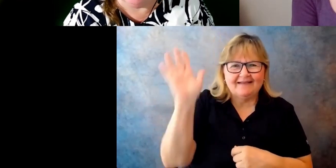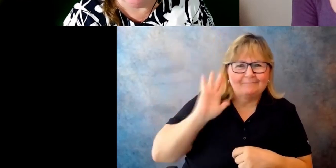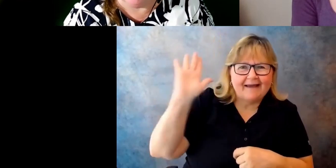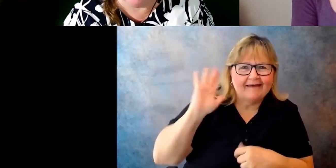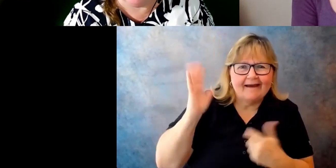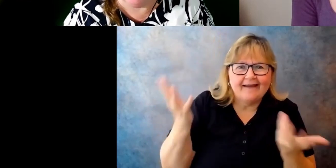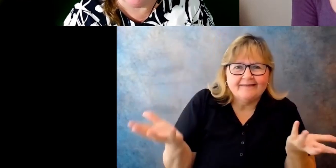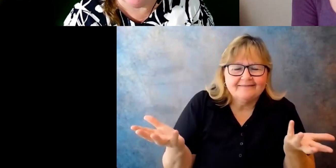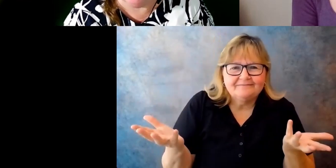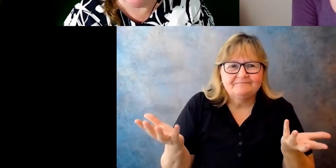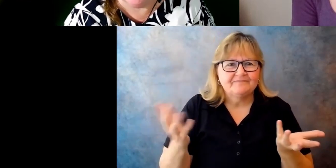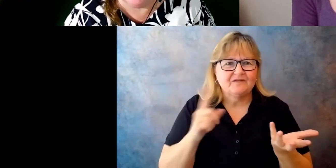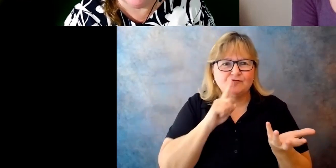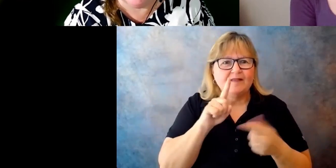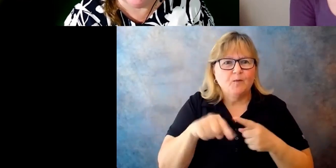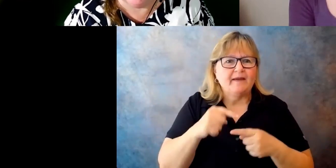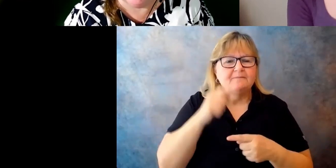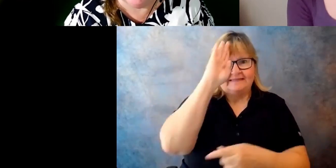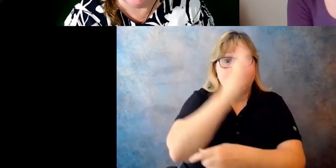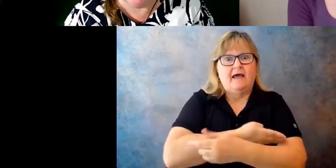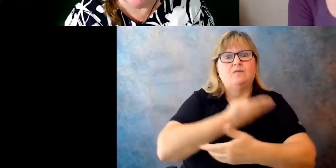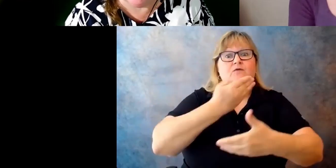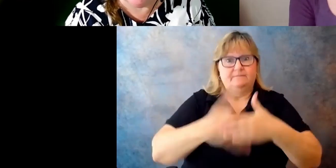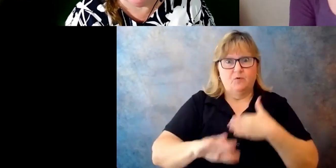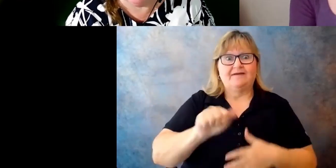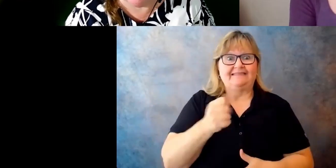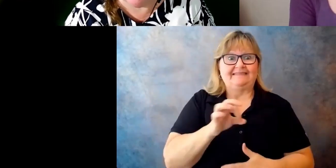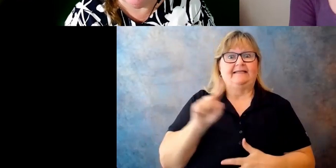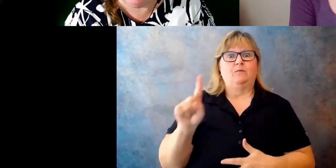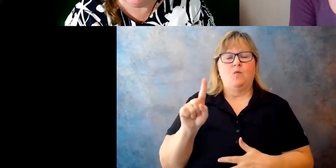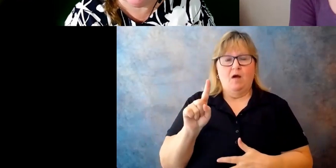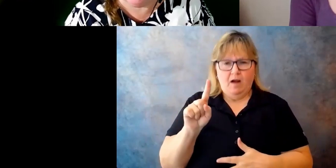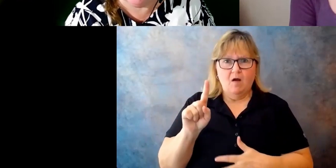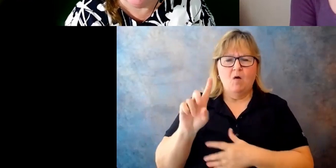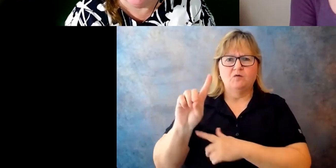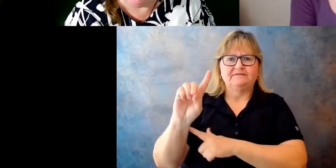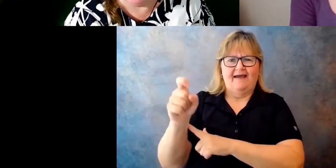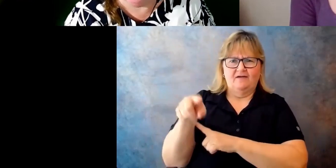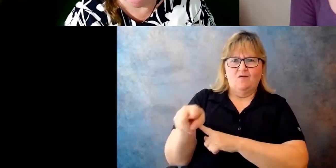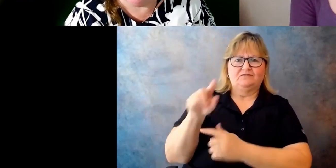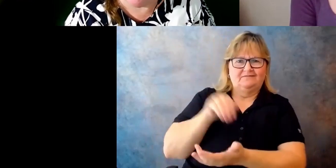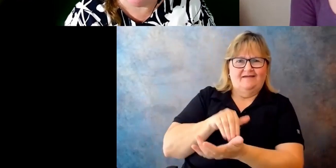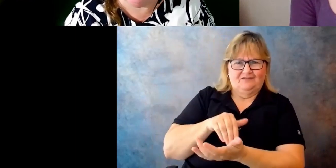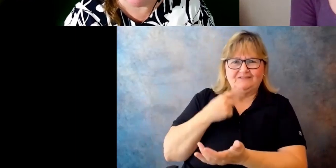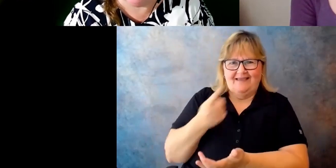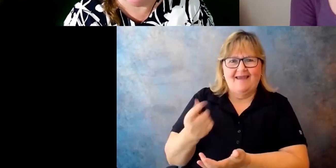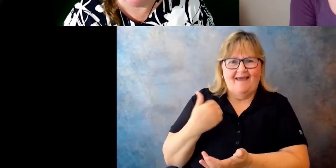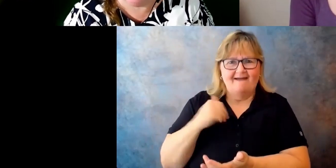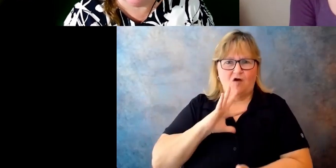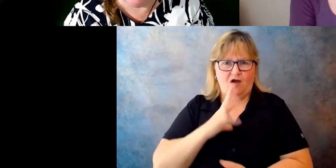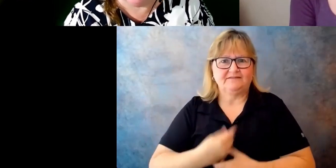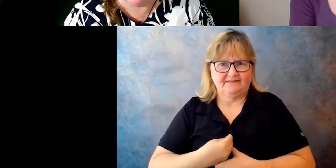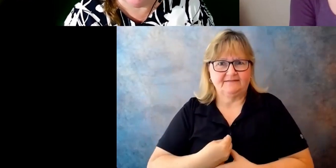It really was when my son was born in 1991 and diagnosed with autism and told that he should be